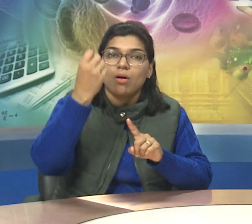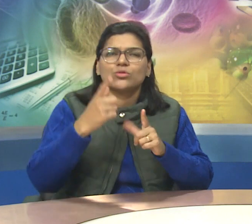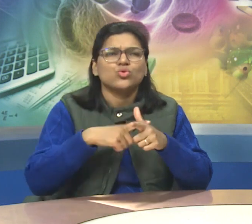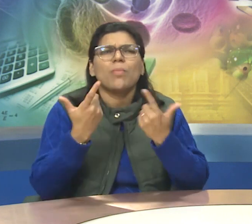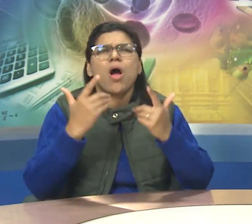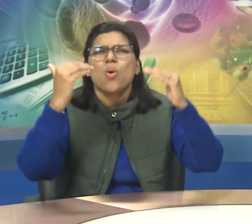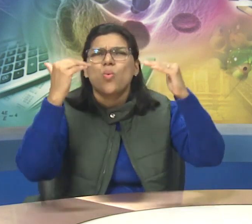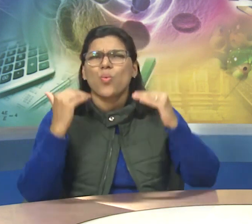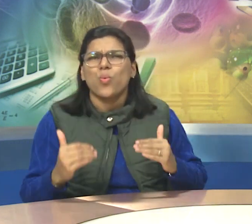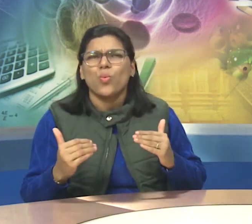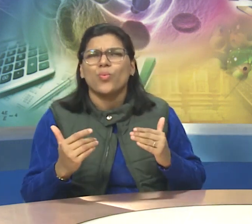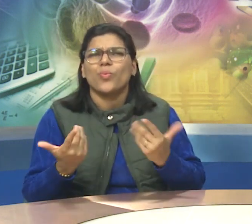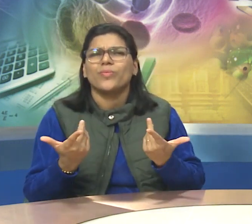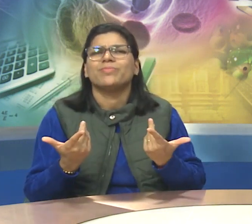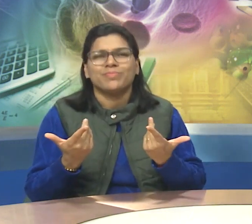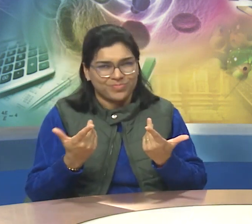of life.